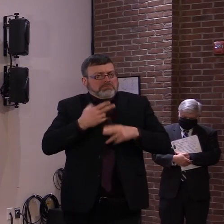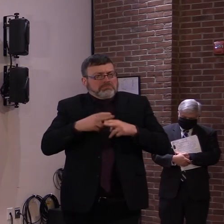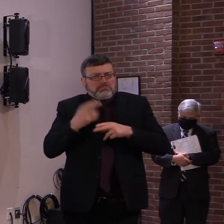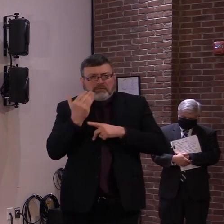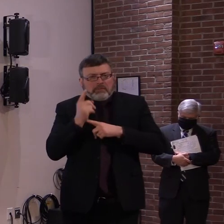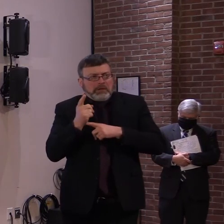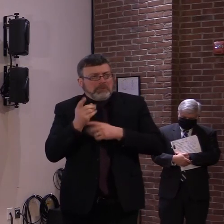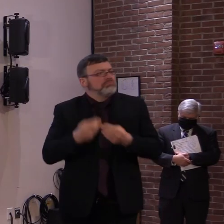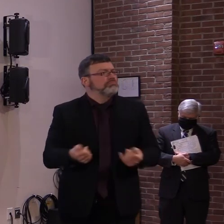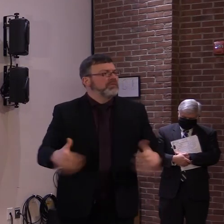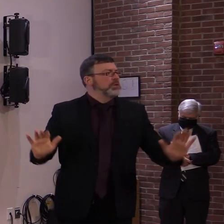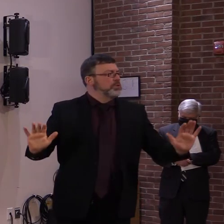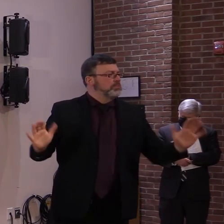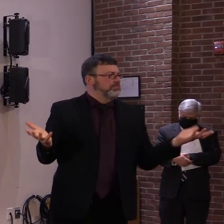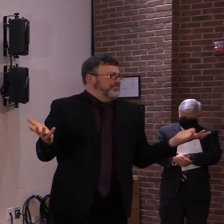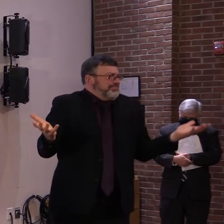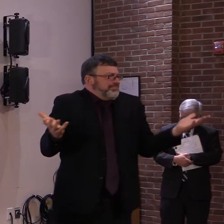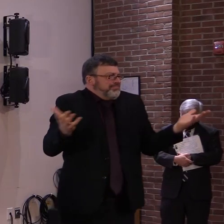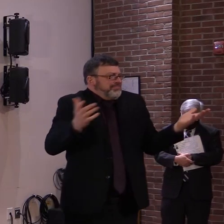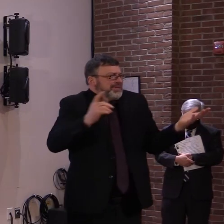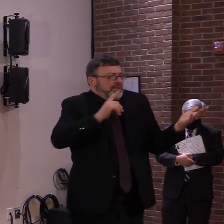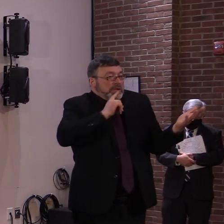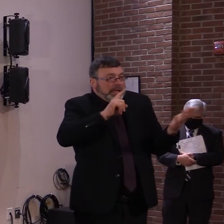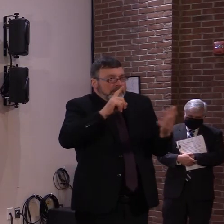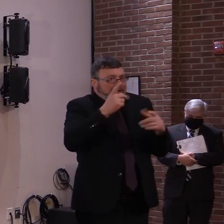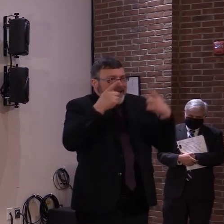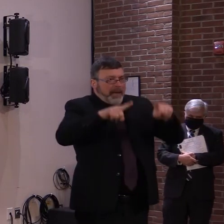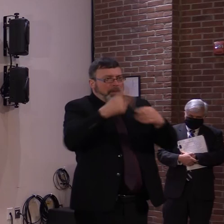from national experience thus far.